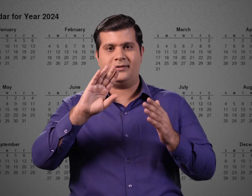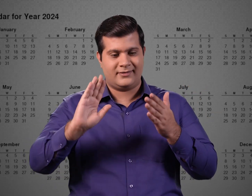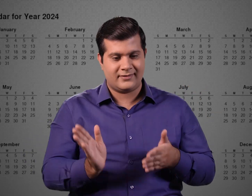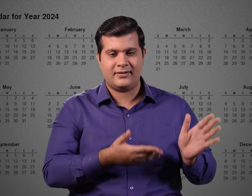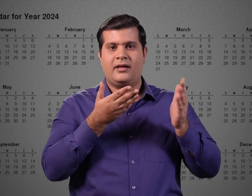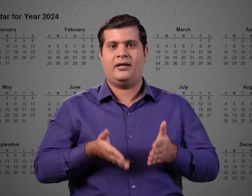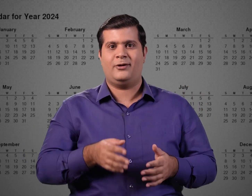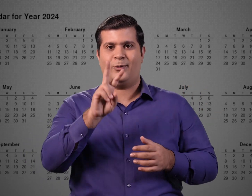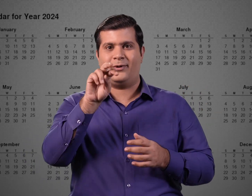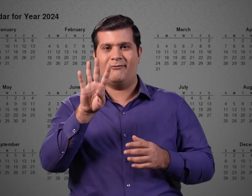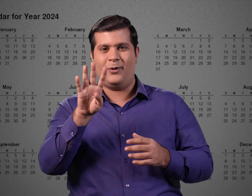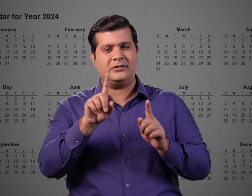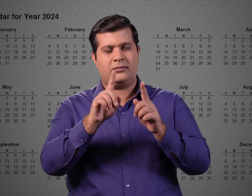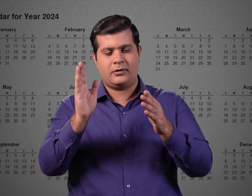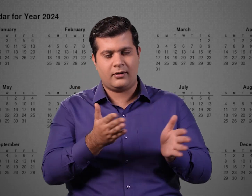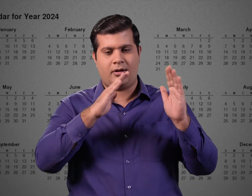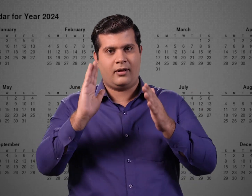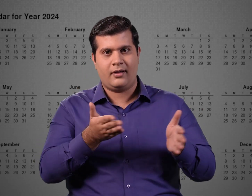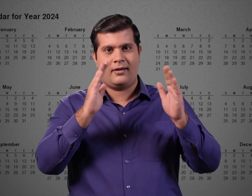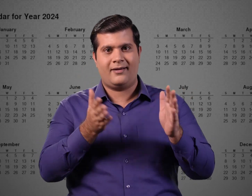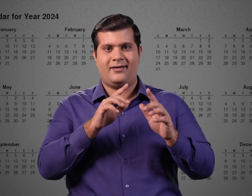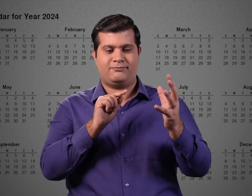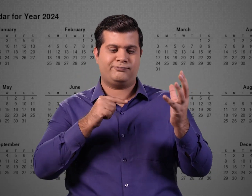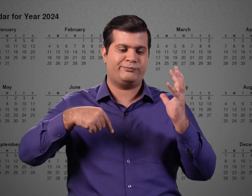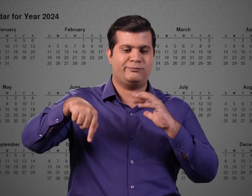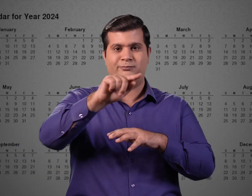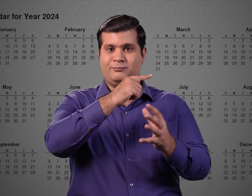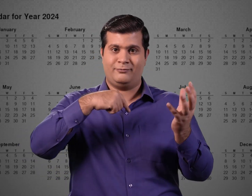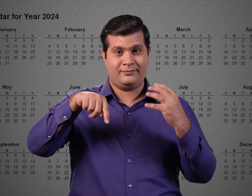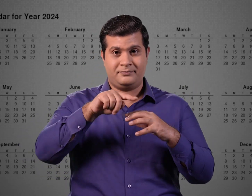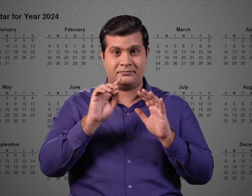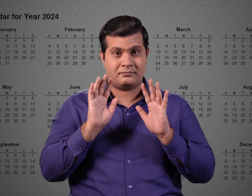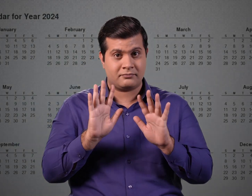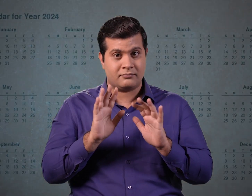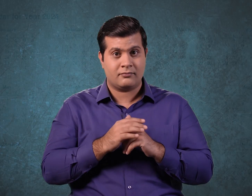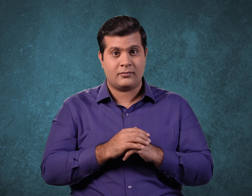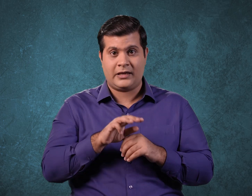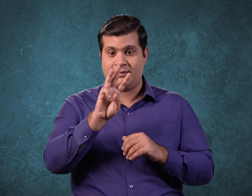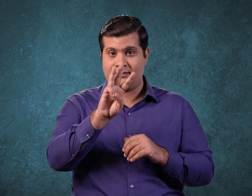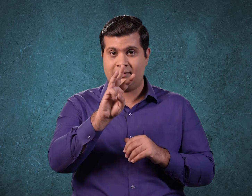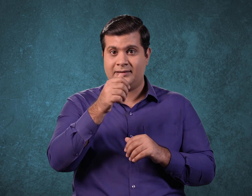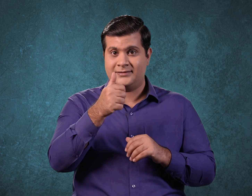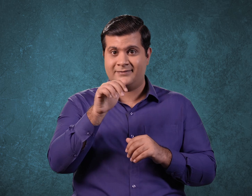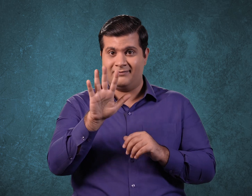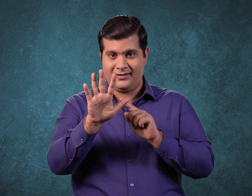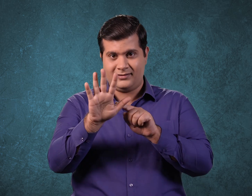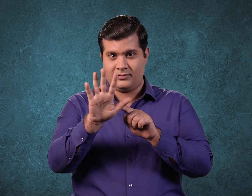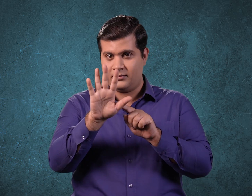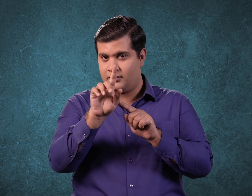With every passing year, the Earth completes 1 rotation around the Sun. However, 1 rotation takes